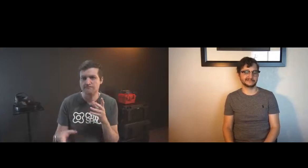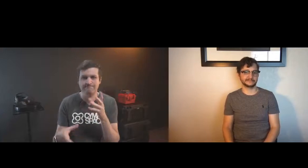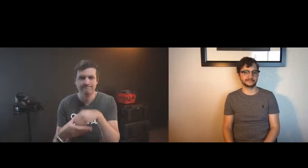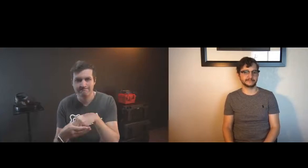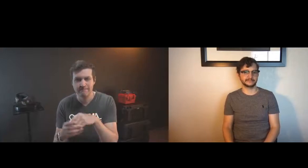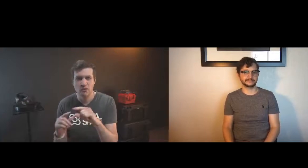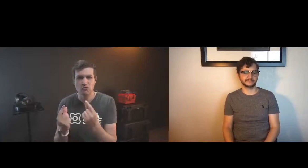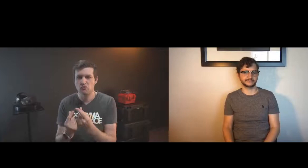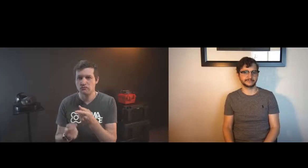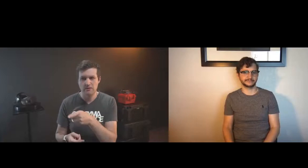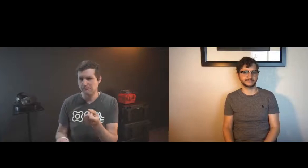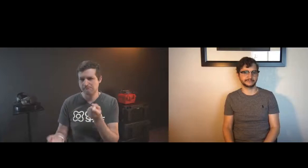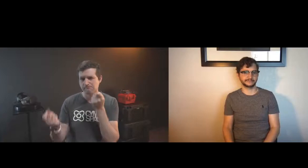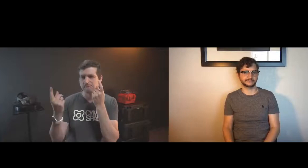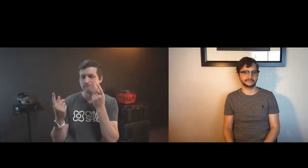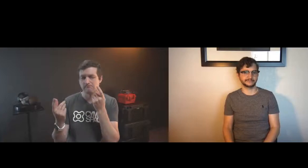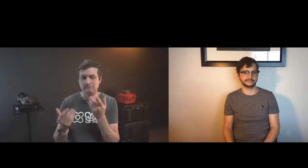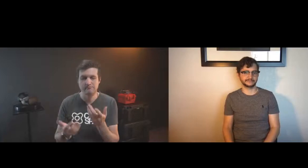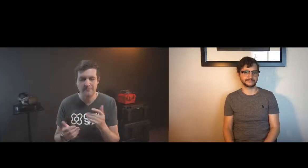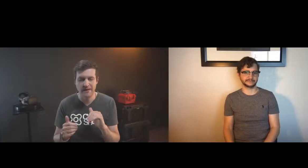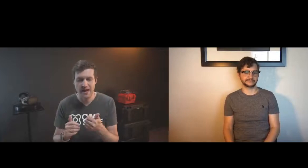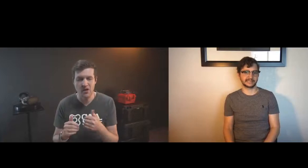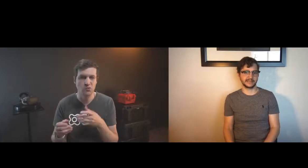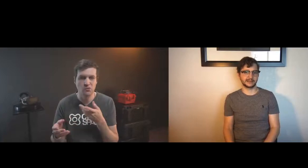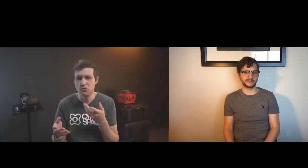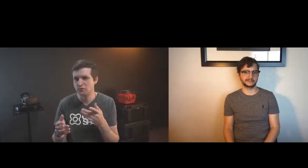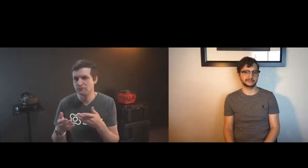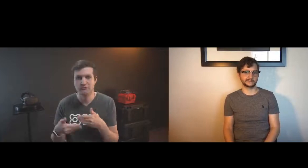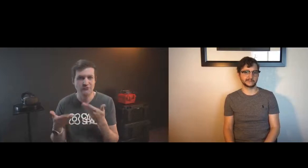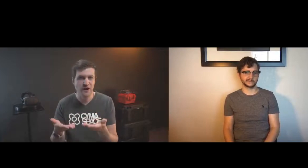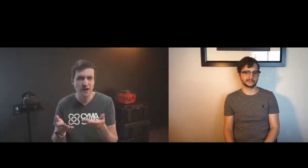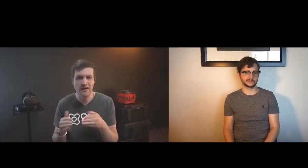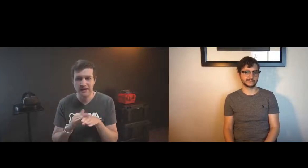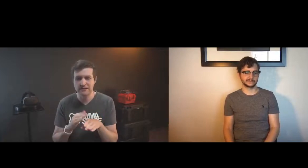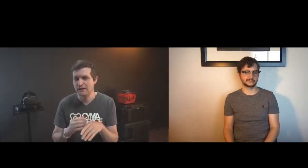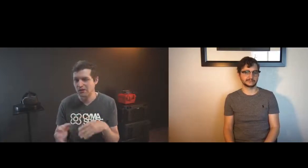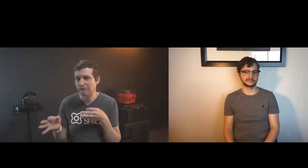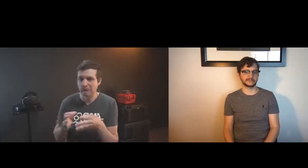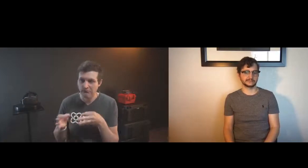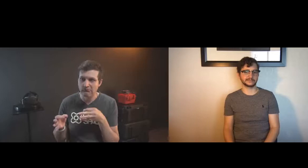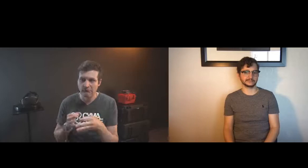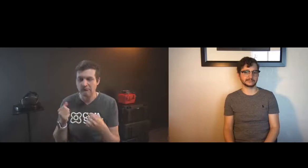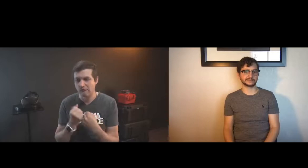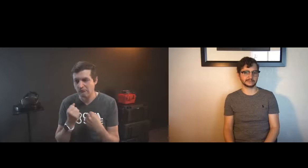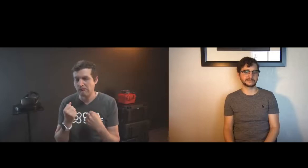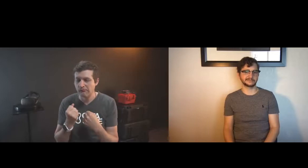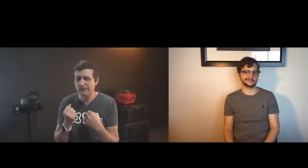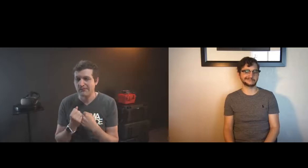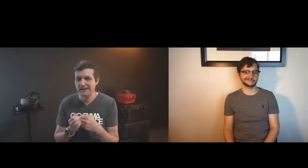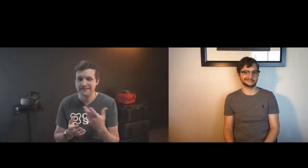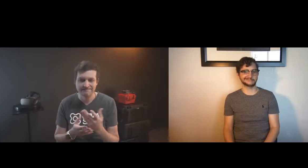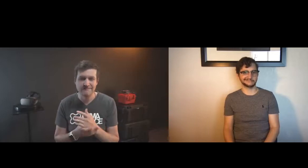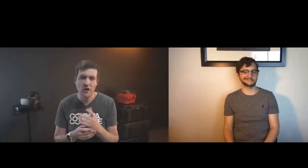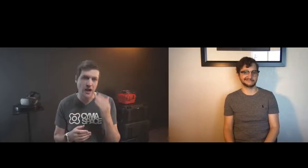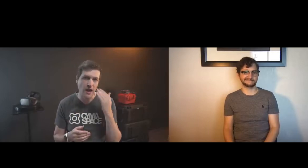you're struggling for access and it can be really exhausting and you want to participate in a group and they're not really understanding your needs in terms